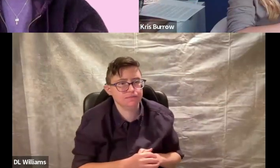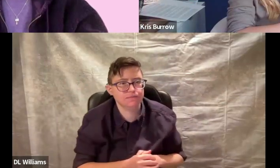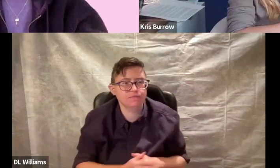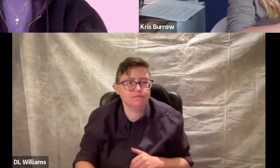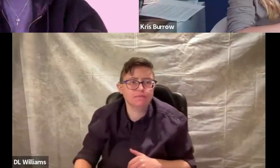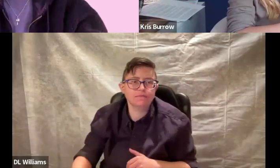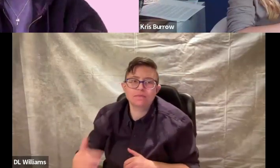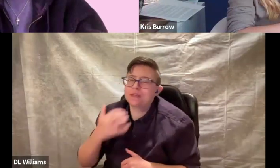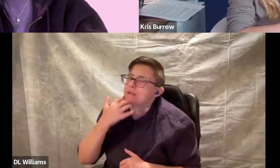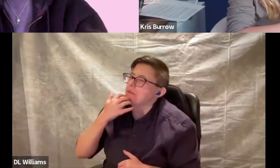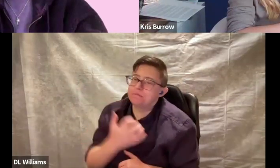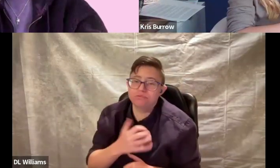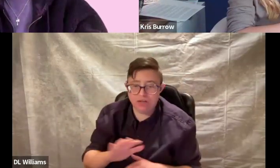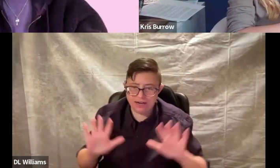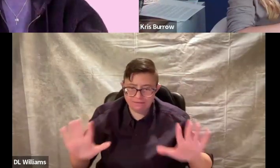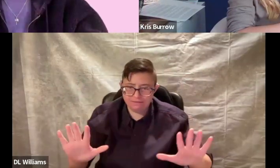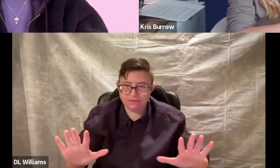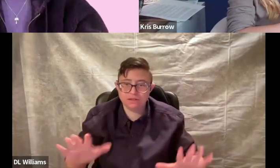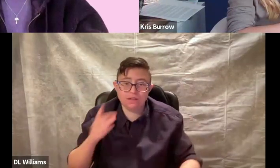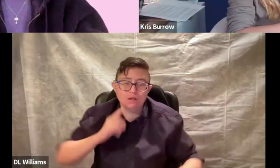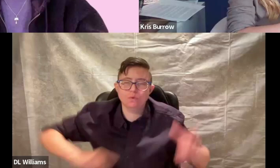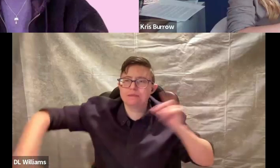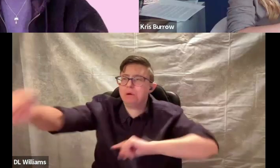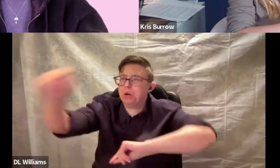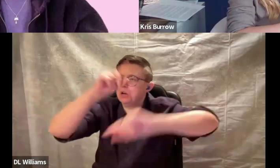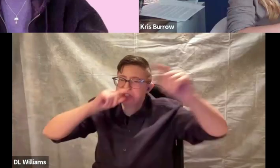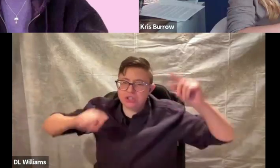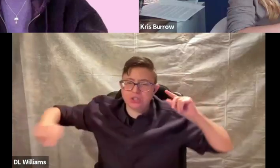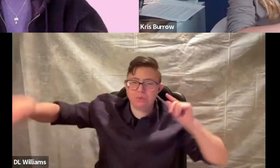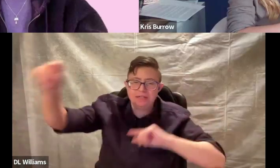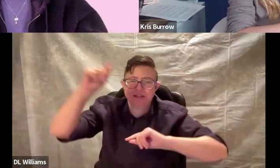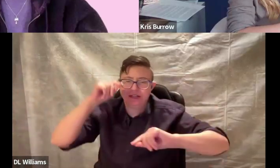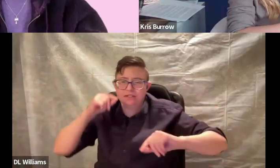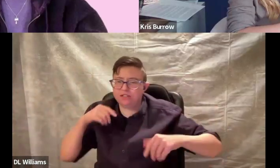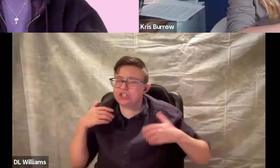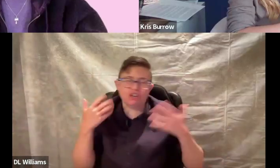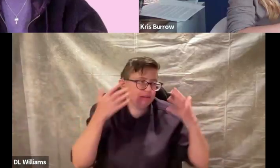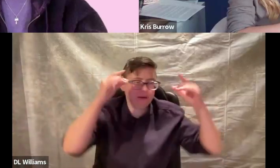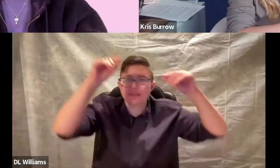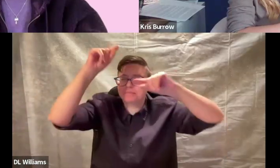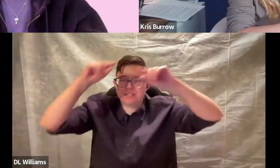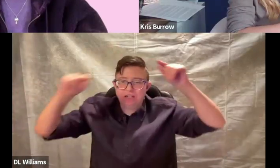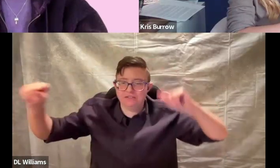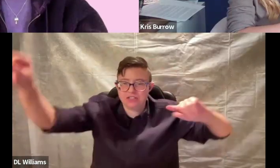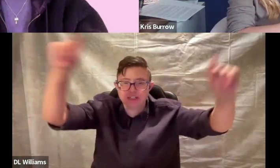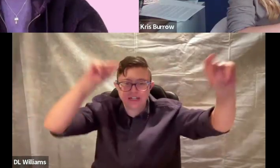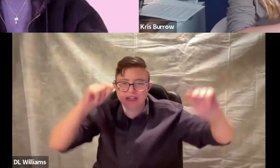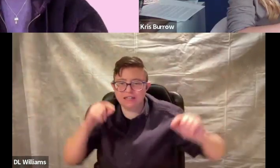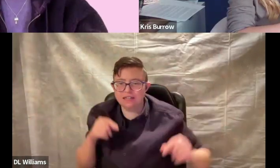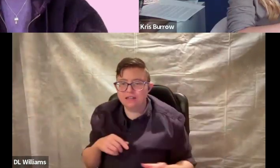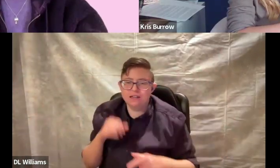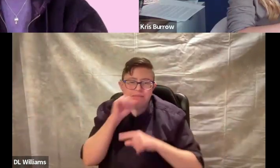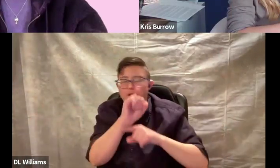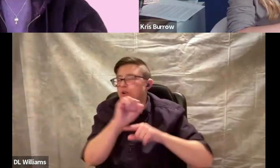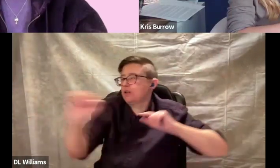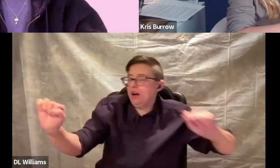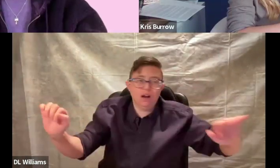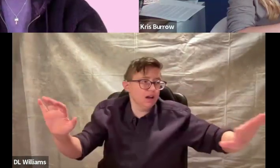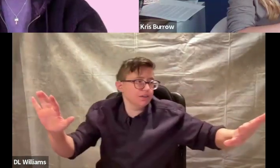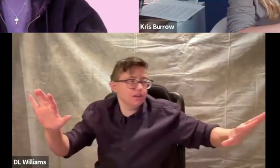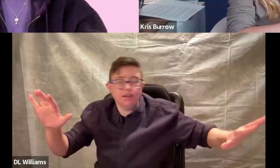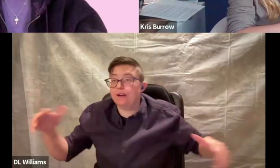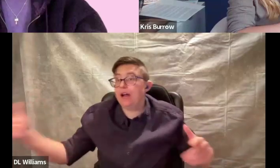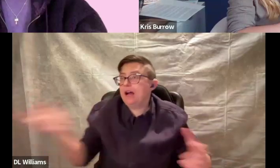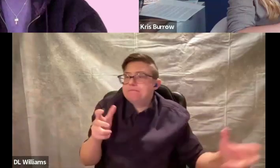Be brave, when birds are tweeting, chirping themselves, singing. on